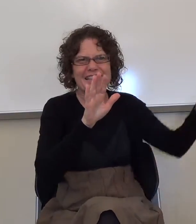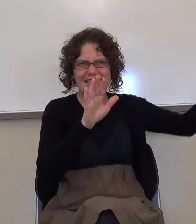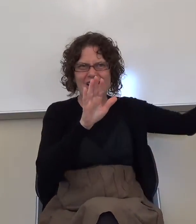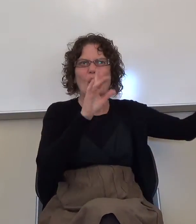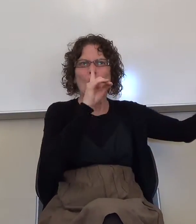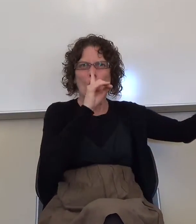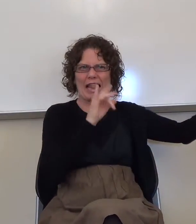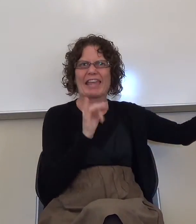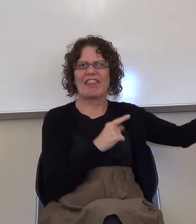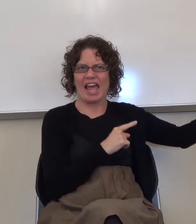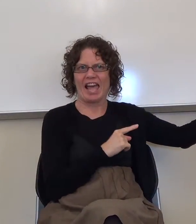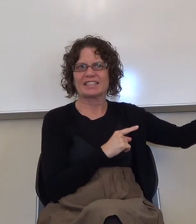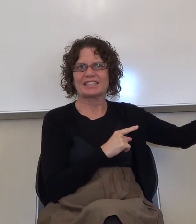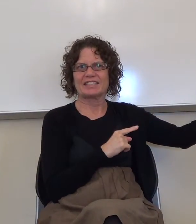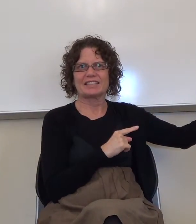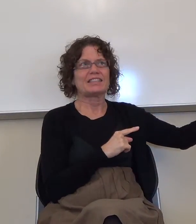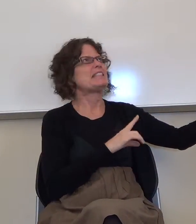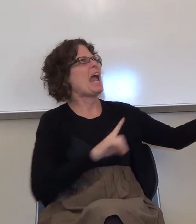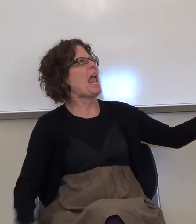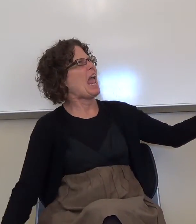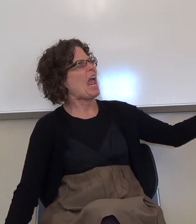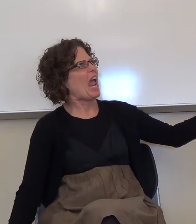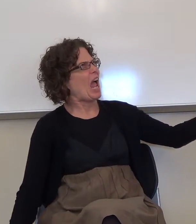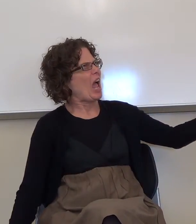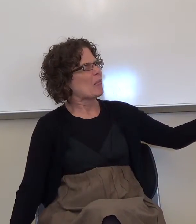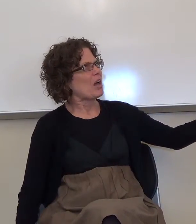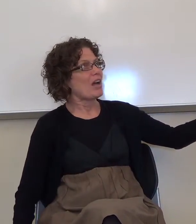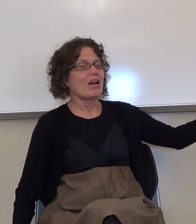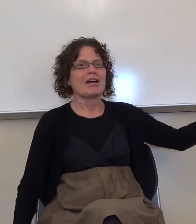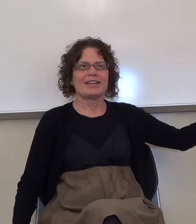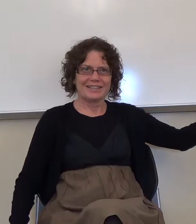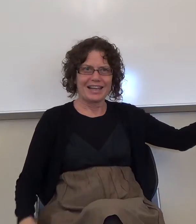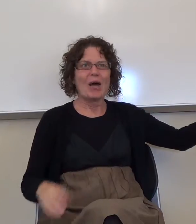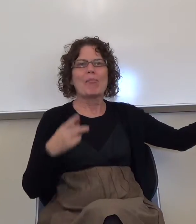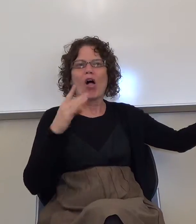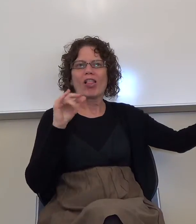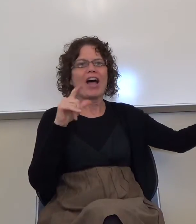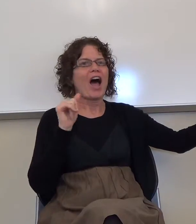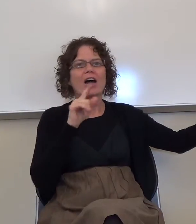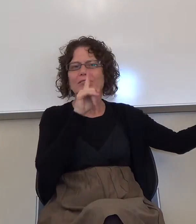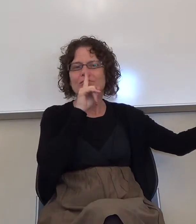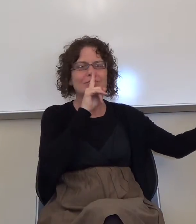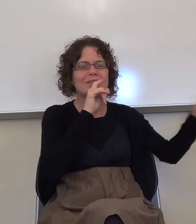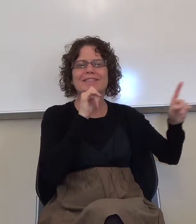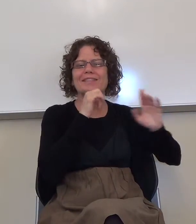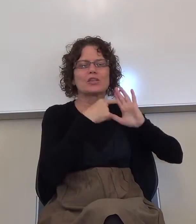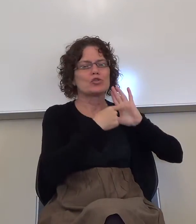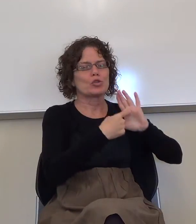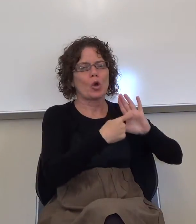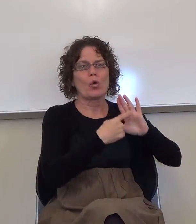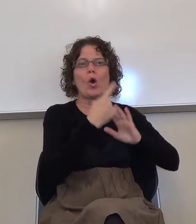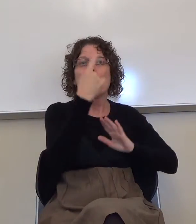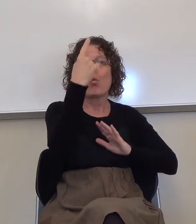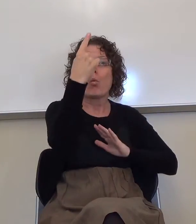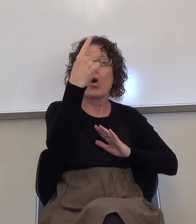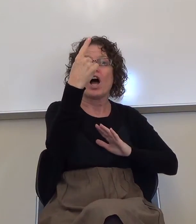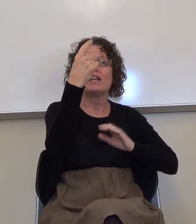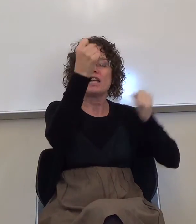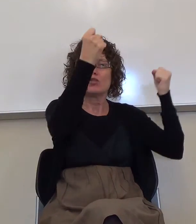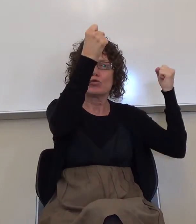Okay? So that's what Paula doesn't show up there. When one of the, one of these strengths, and these